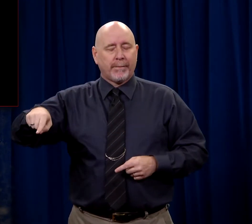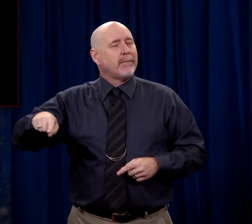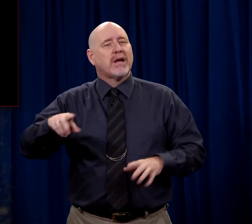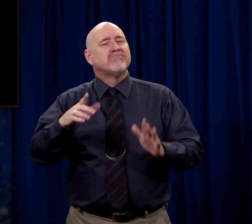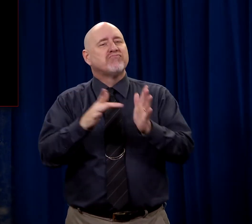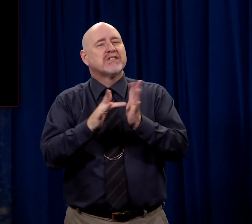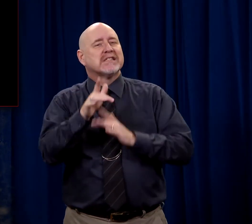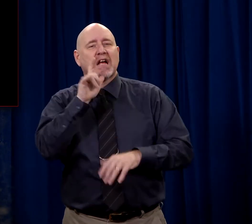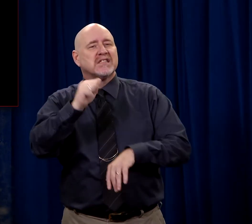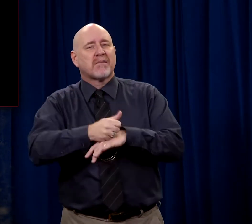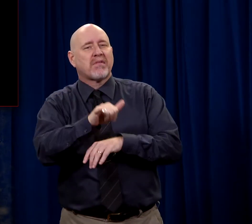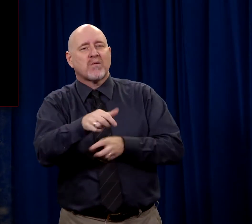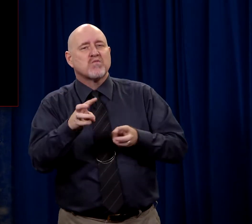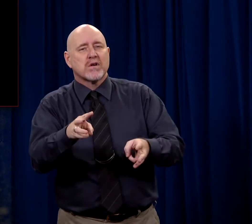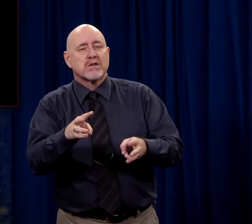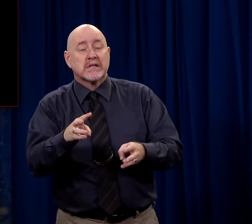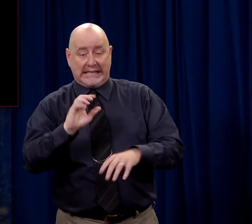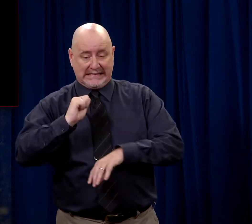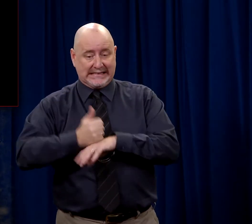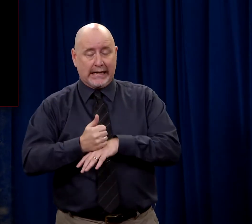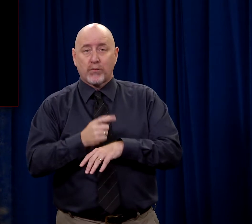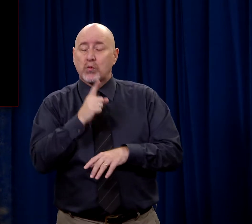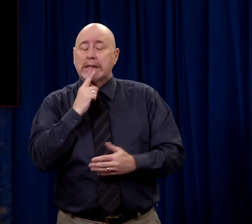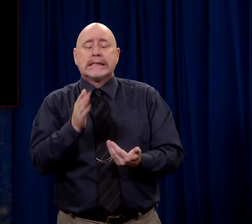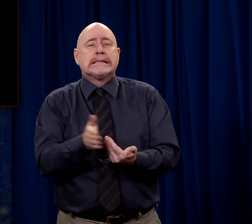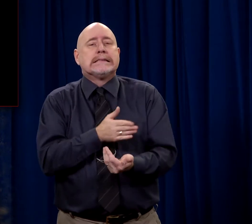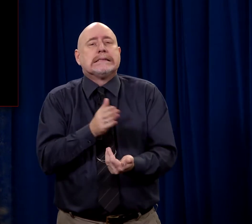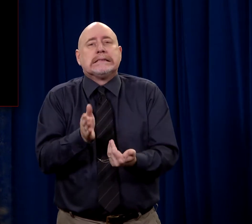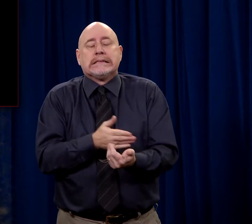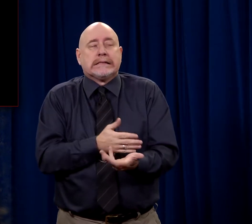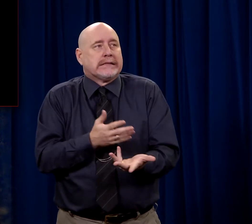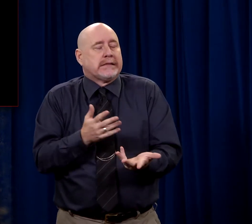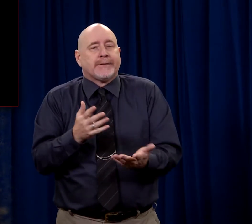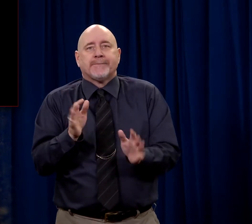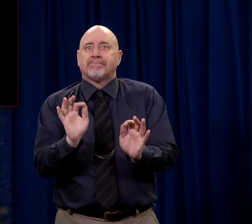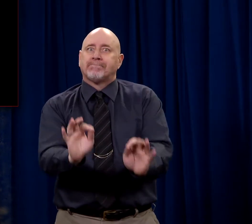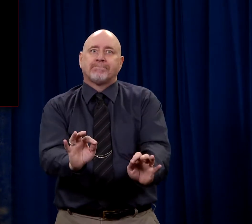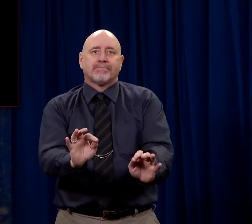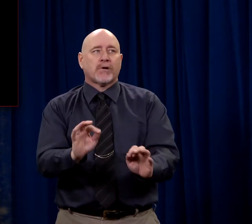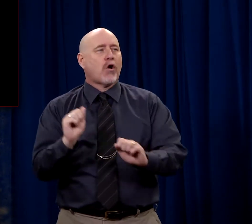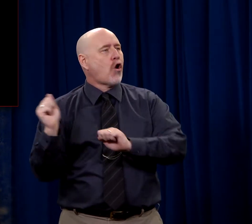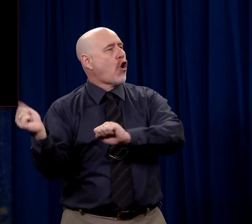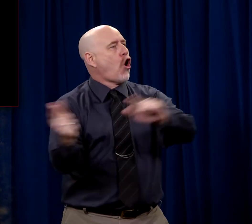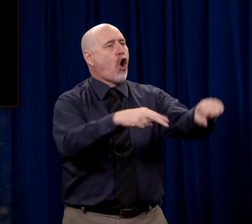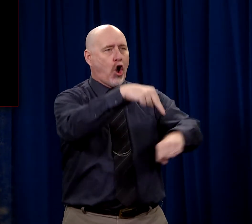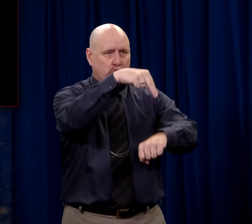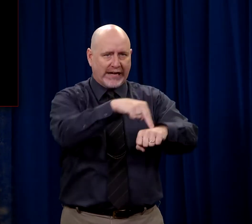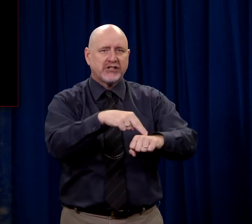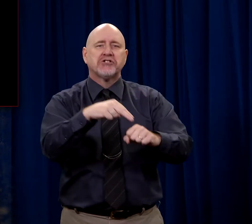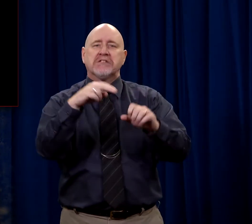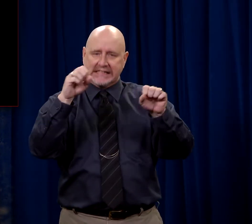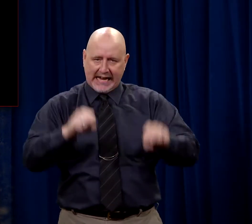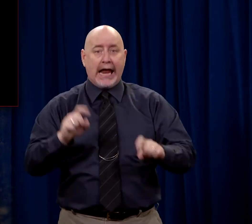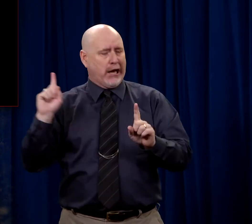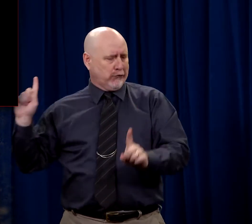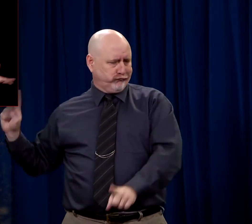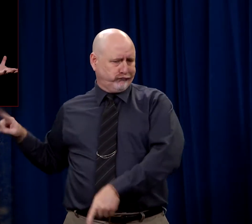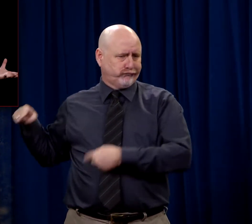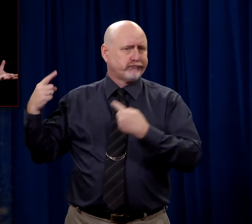for Jesus. But that's not what He did. And in fact, He set up something that was so easy, so practical, that people of all nations can and have done it